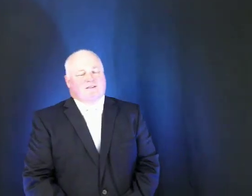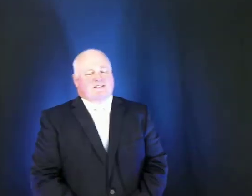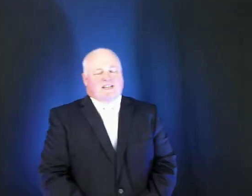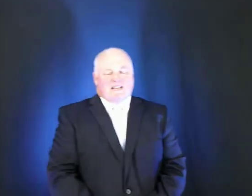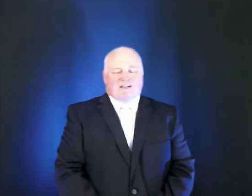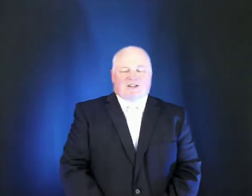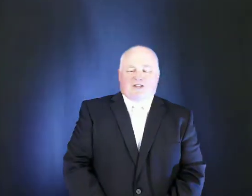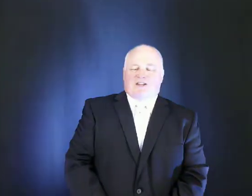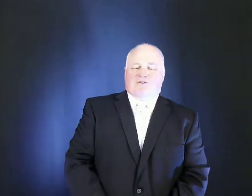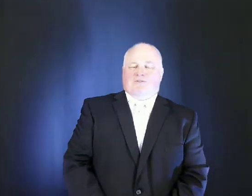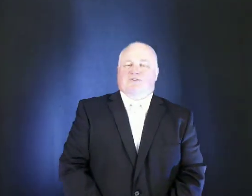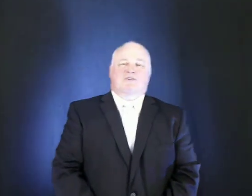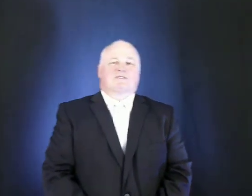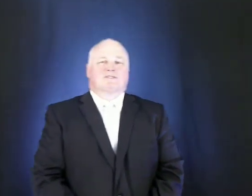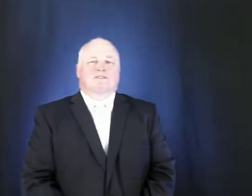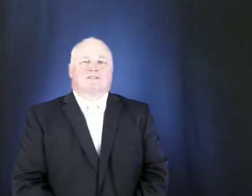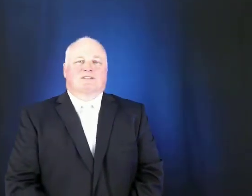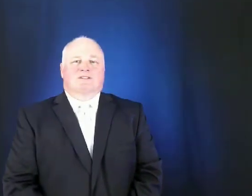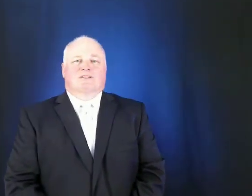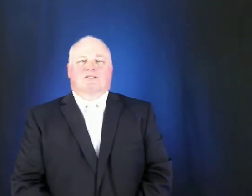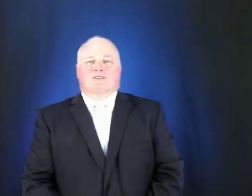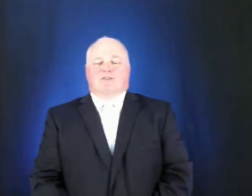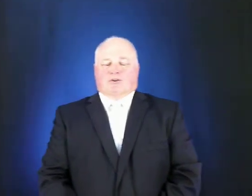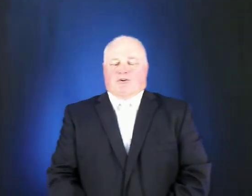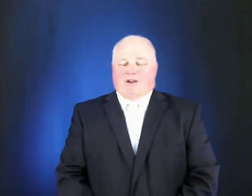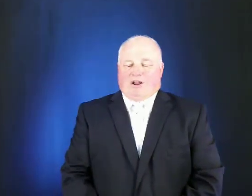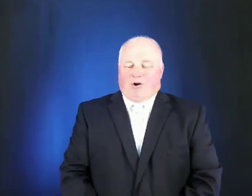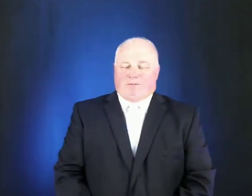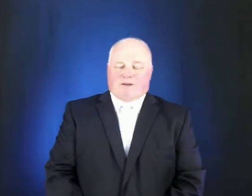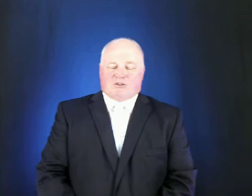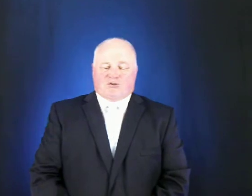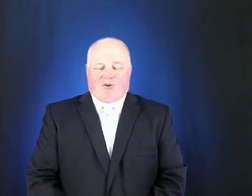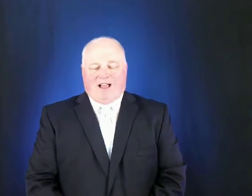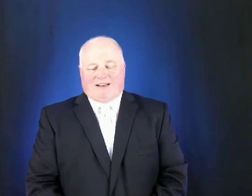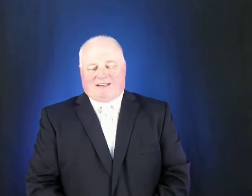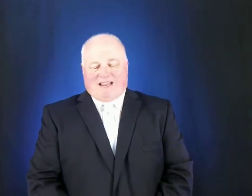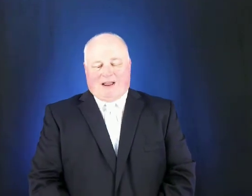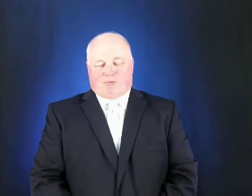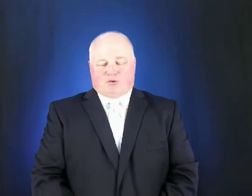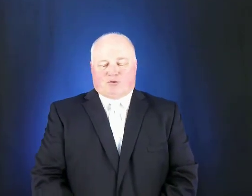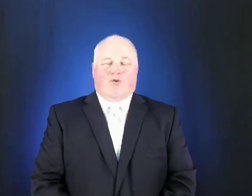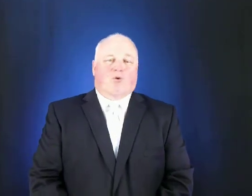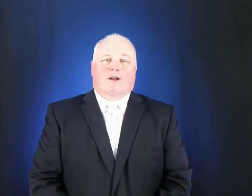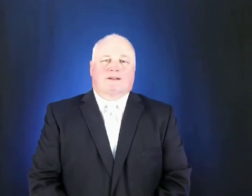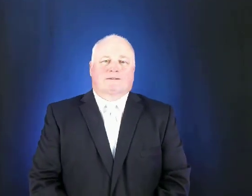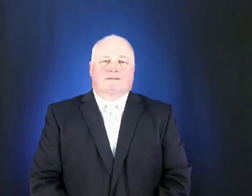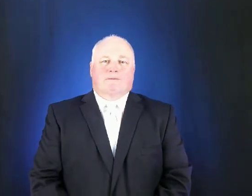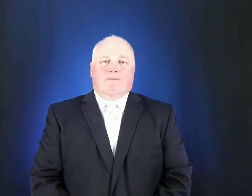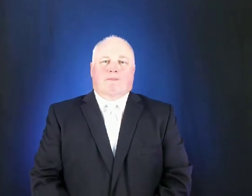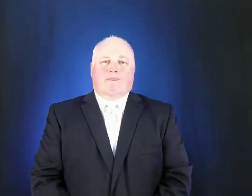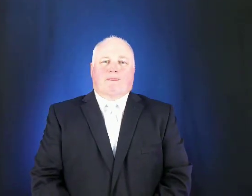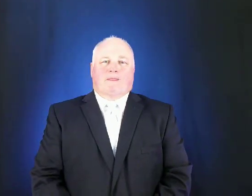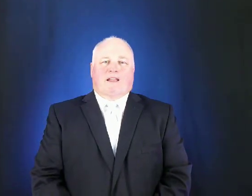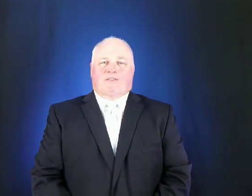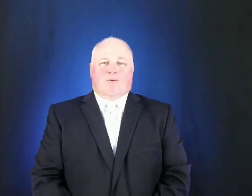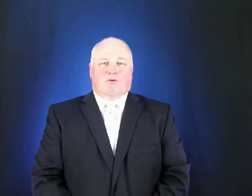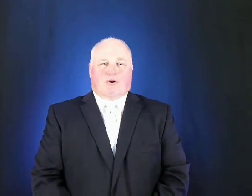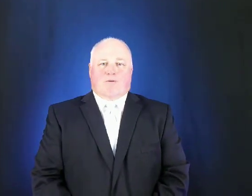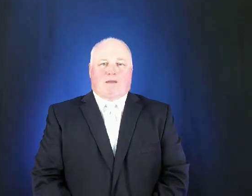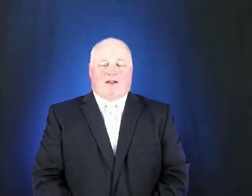ten years the greek armies tried to capture troy and they were turned back